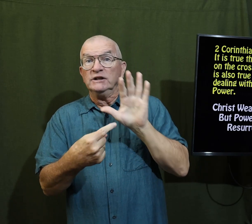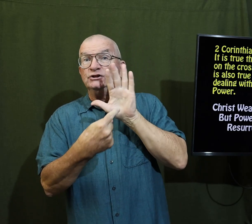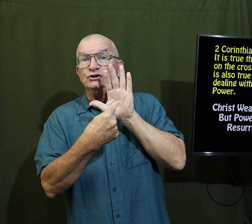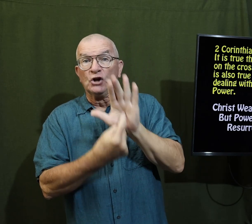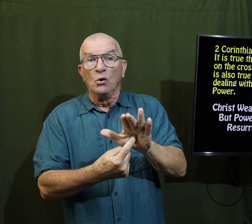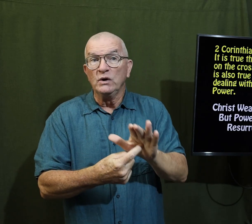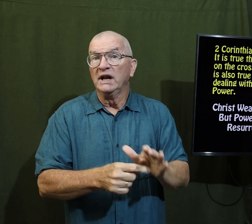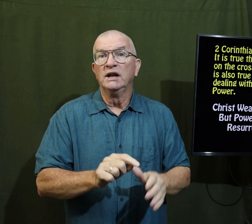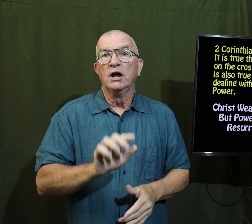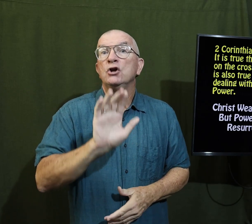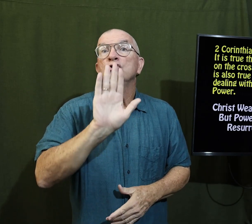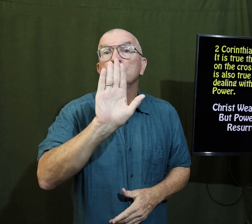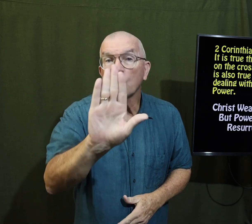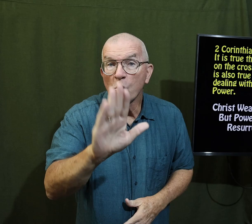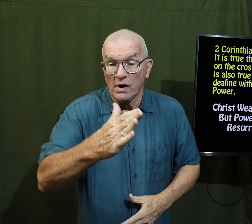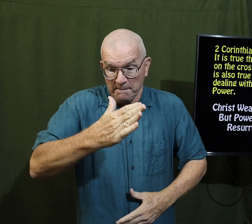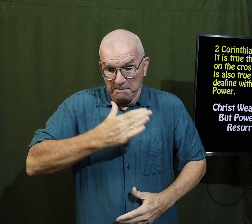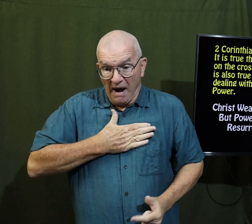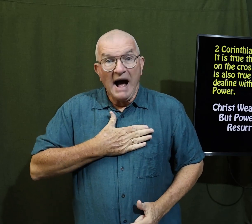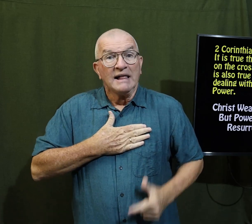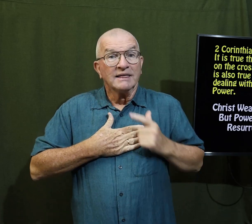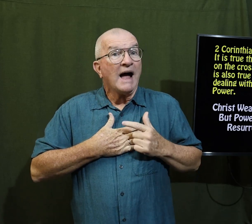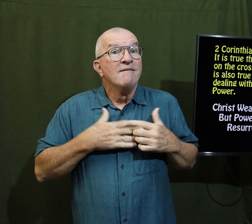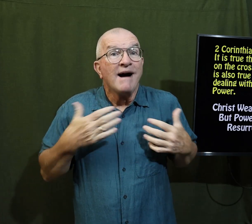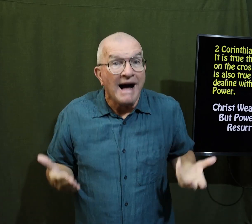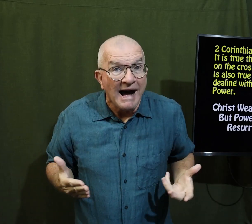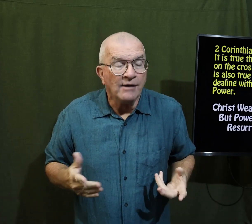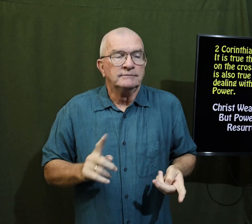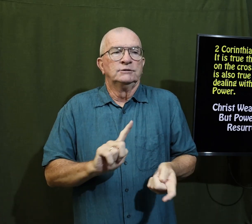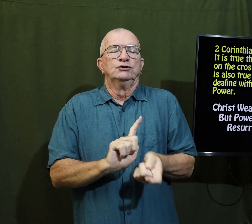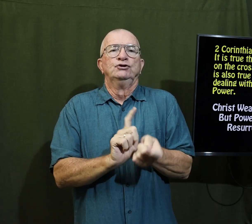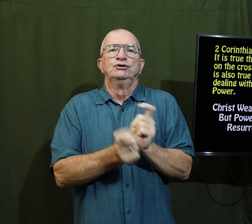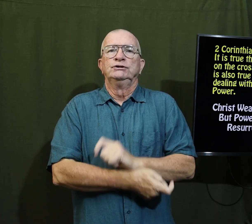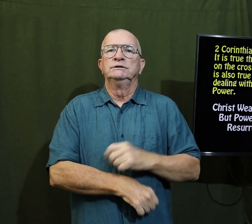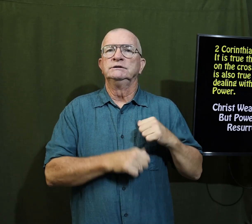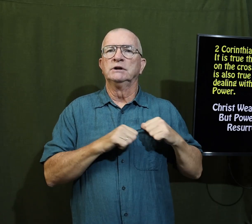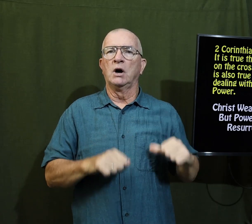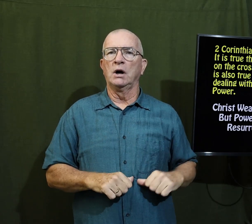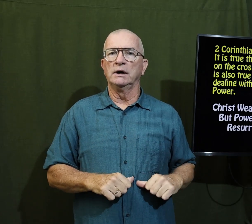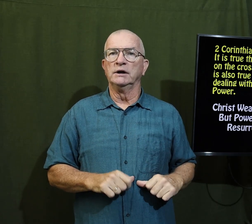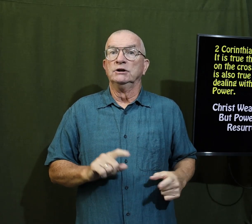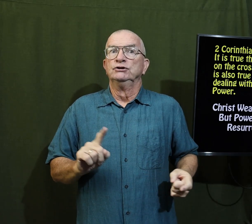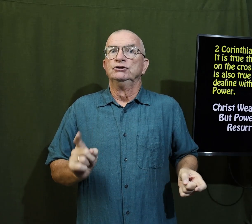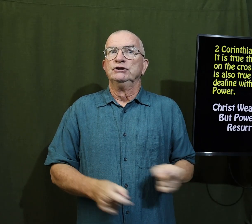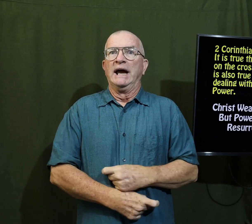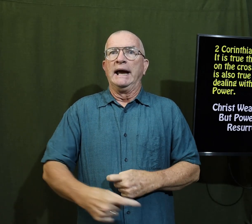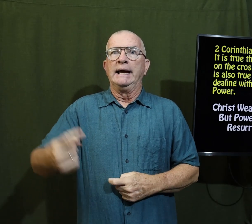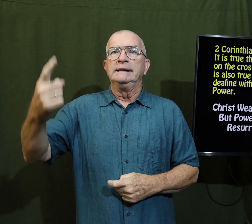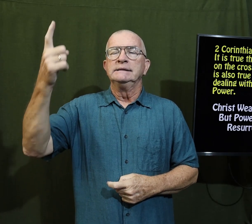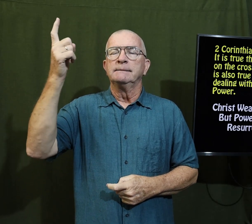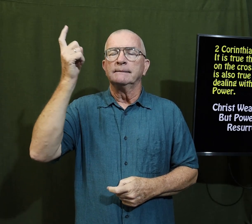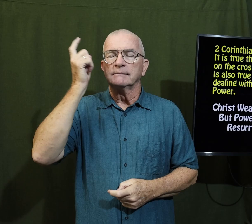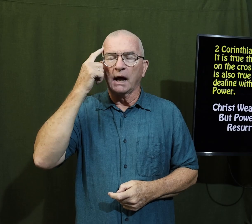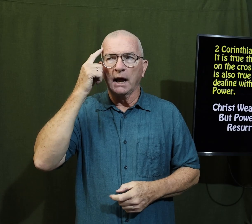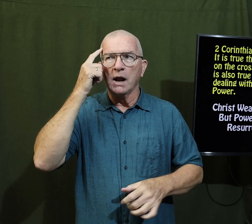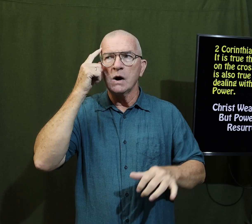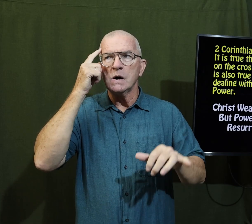God's power is shown in your and my life how by changing our hearts changing our minds